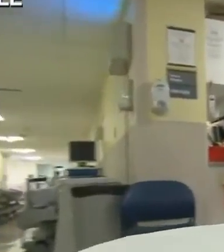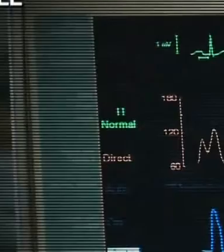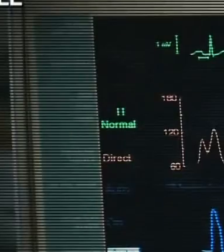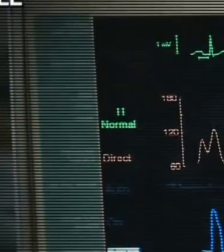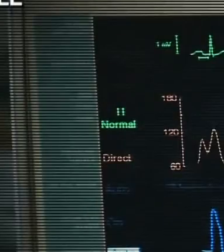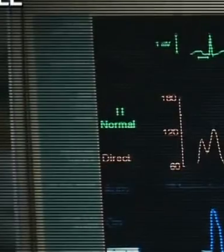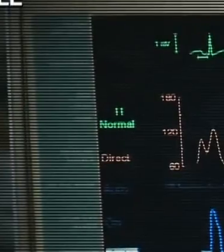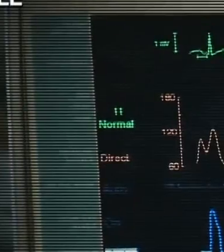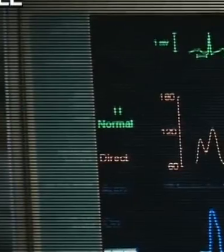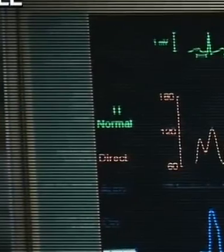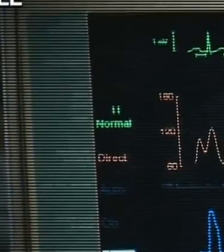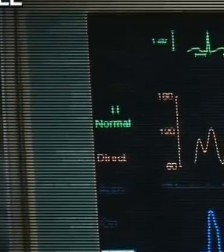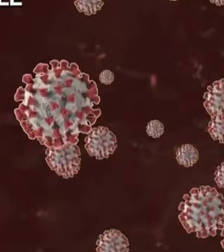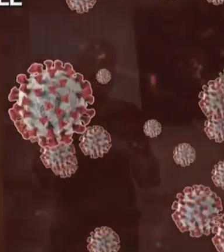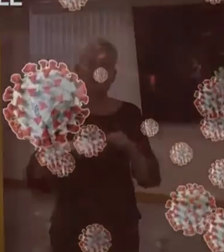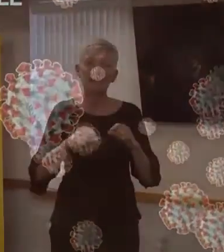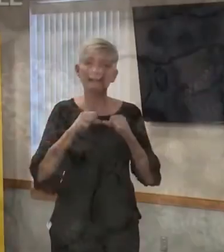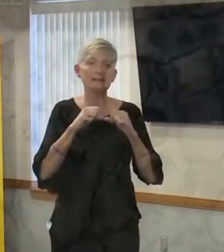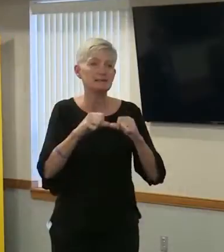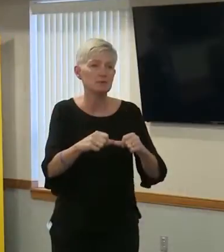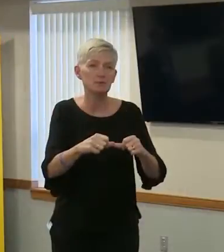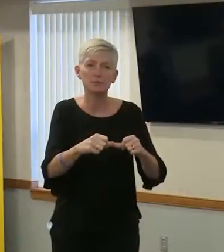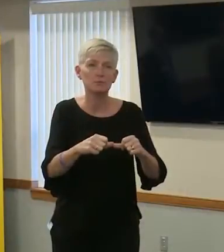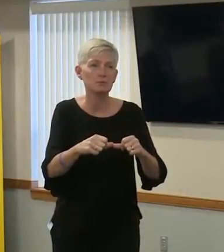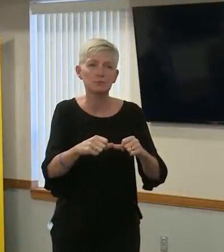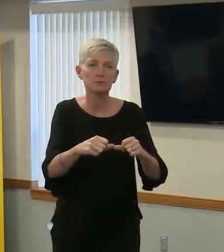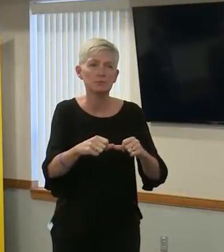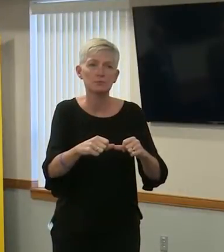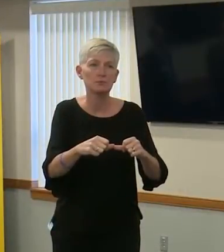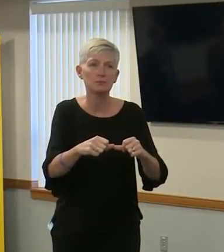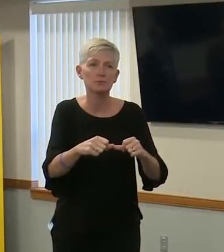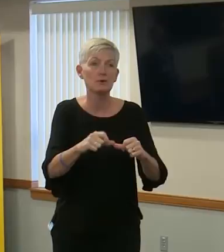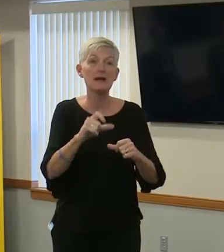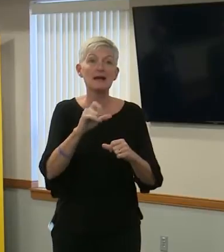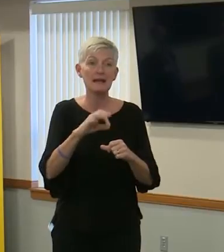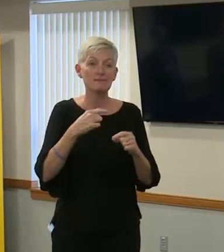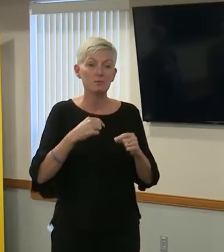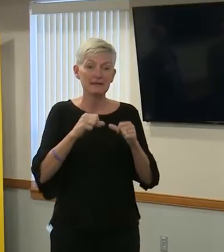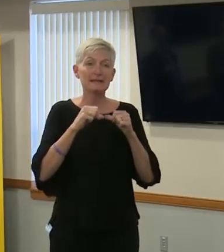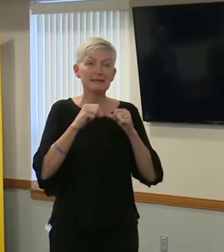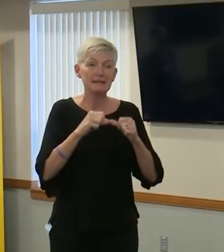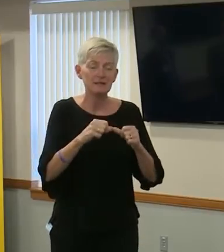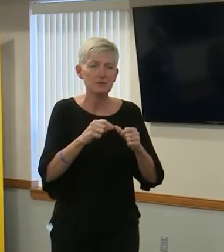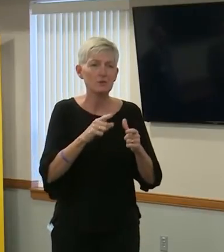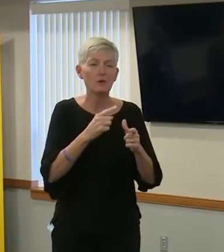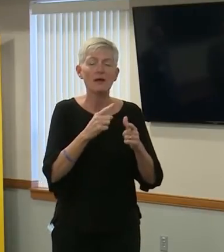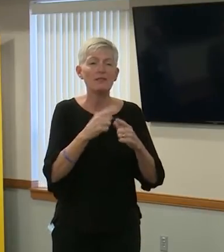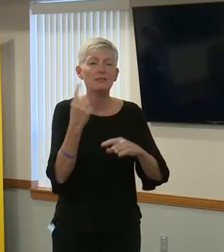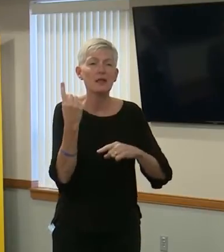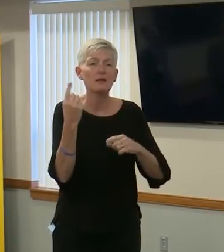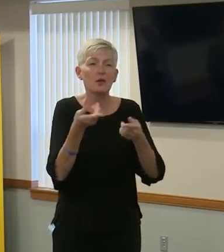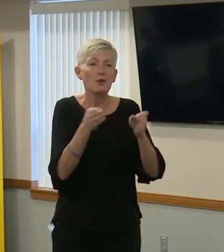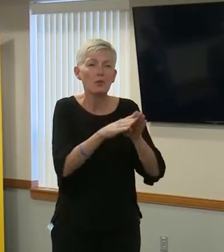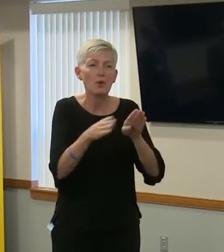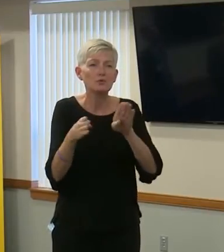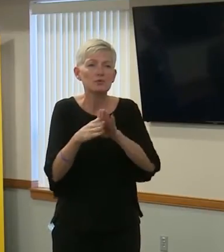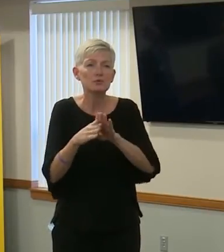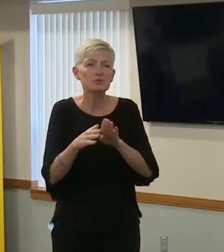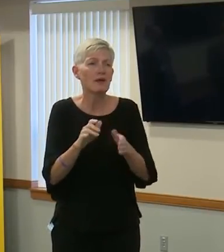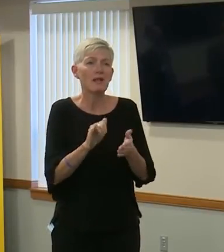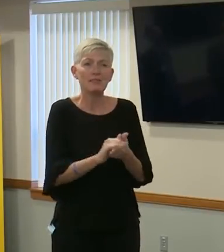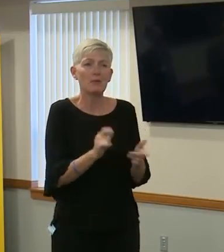staff to take care of them. If we continue on this path, closures will be the least of the worries for this community.